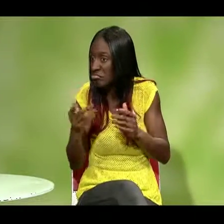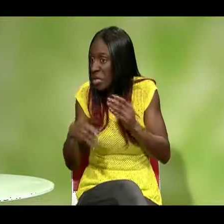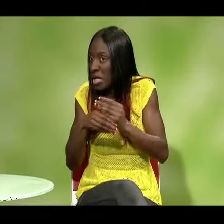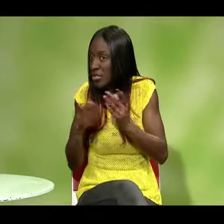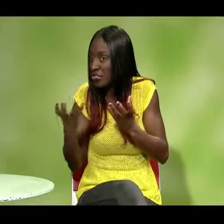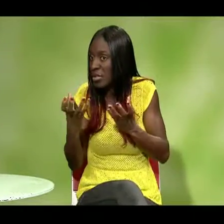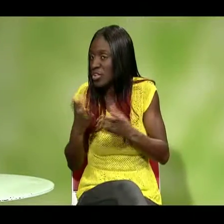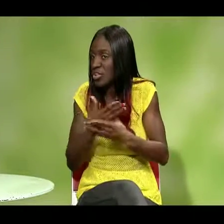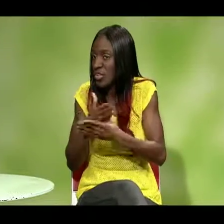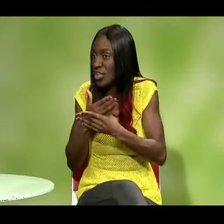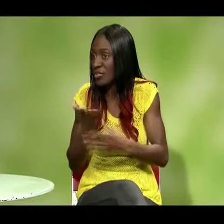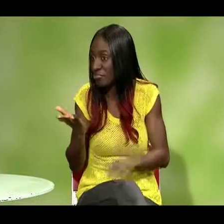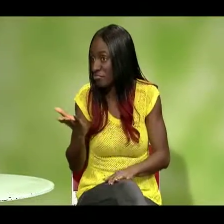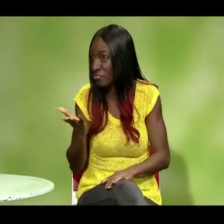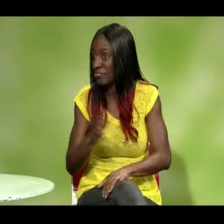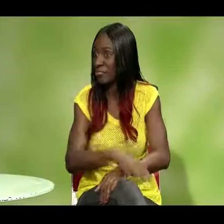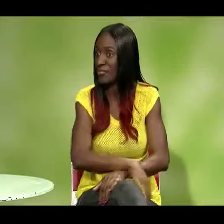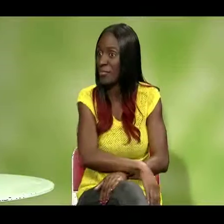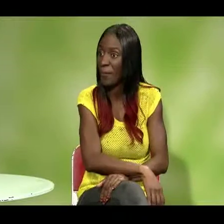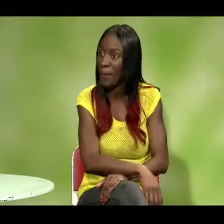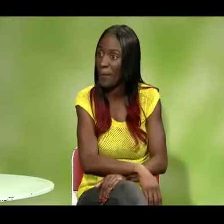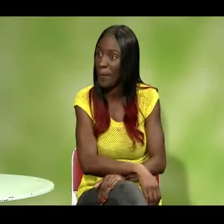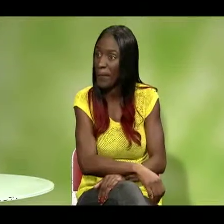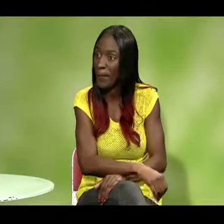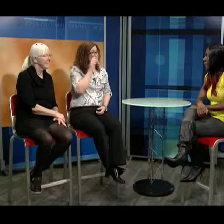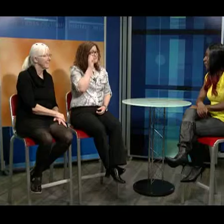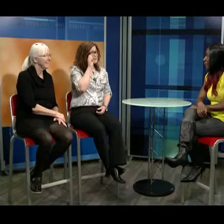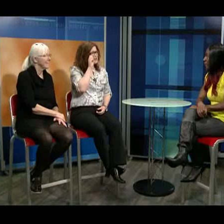the lending program or your job as an audiologist? Anything you haven't covered?